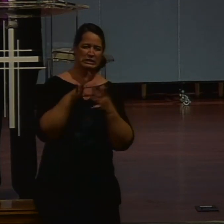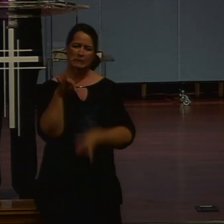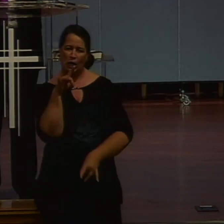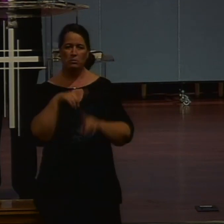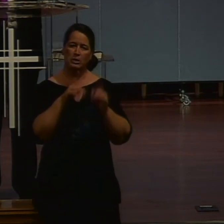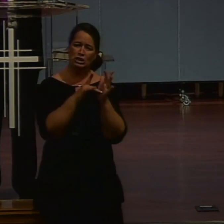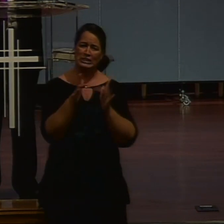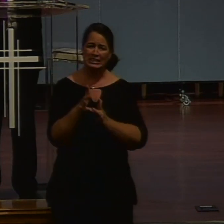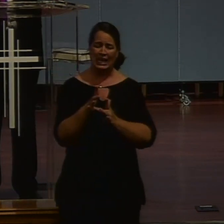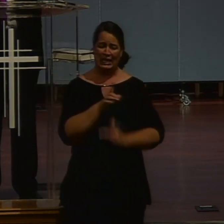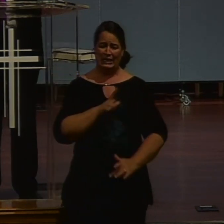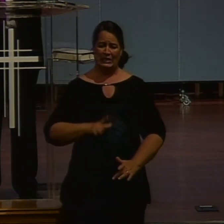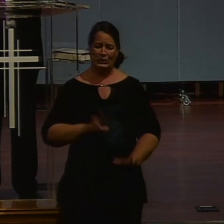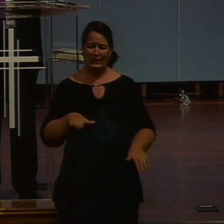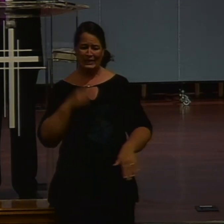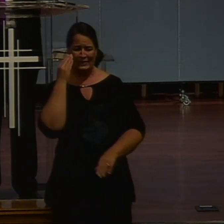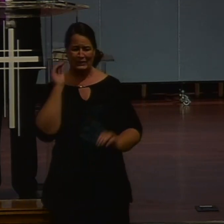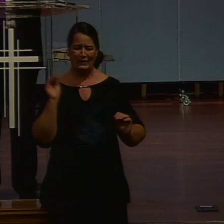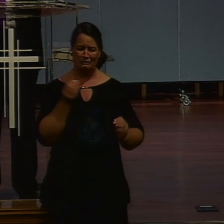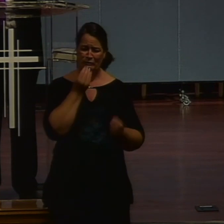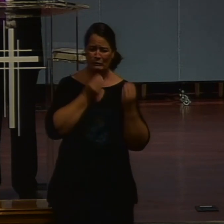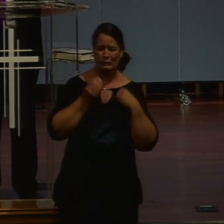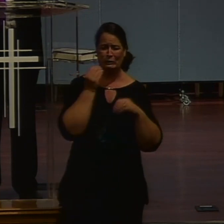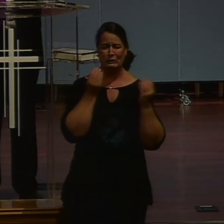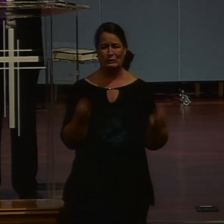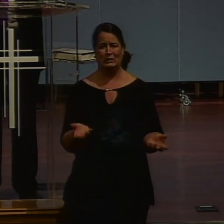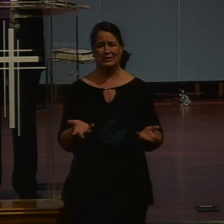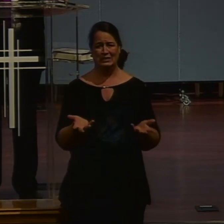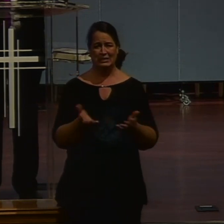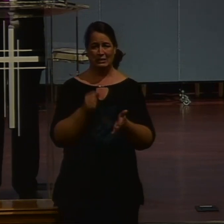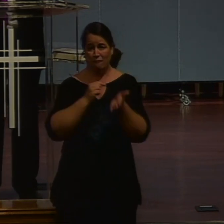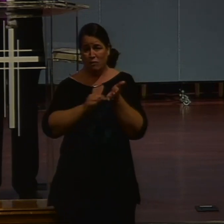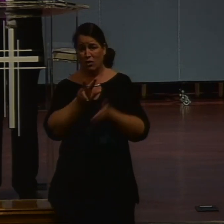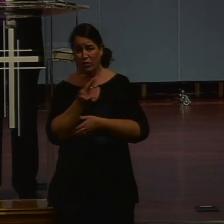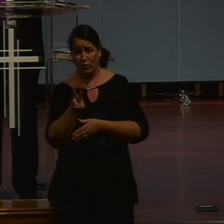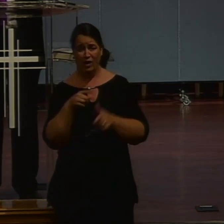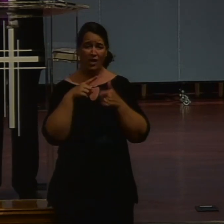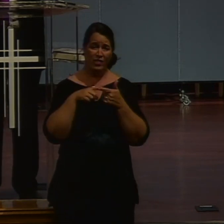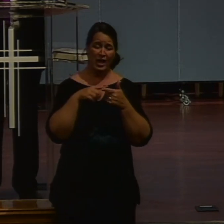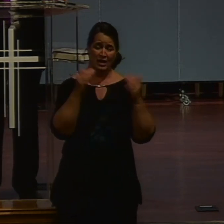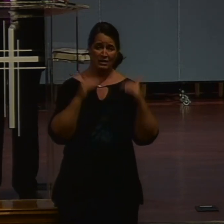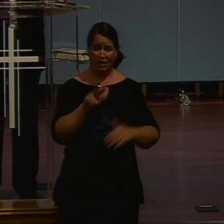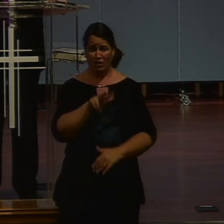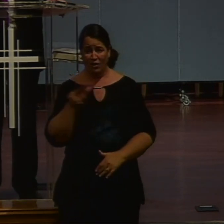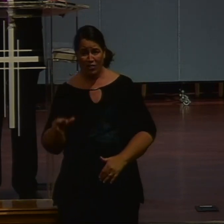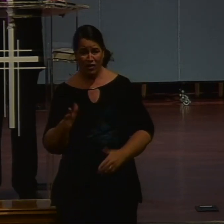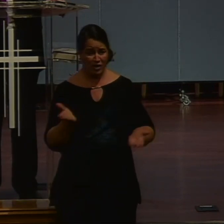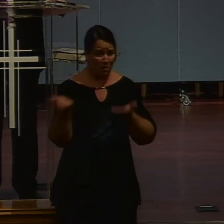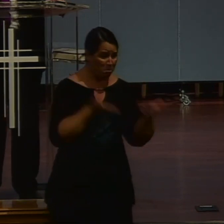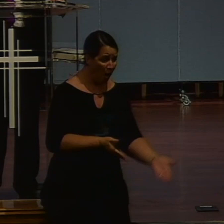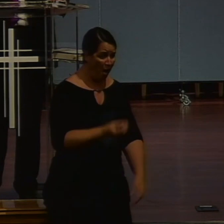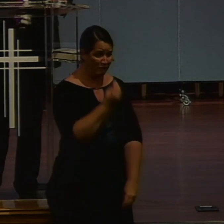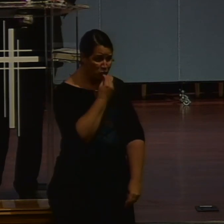Jesus. You know. And I know you don't have any food. In verse 32. Uh. And then they continue. Verse 33. Has anyone brought the master.